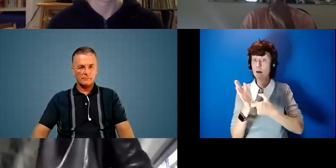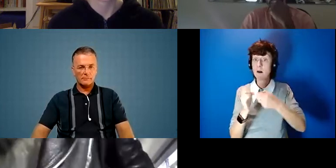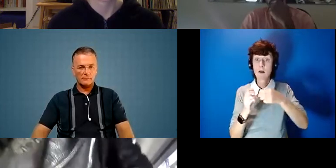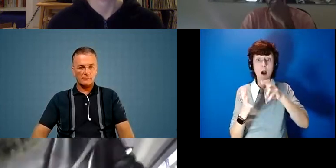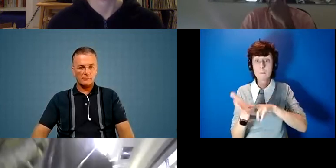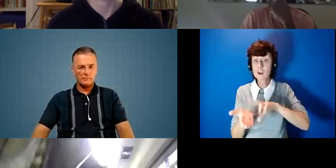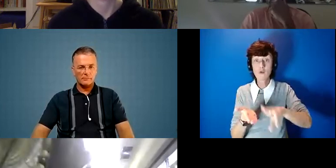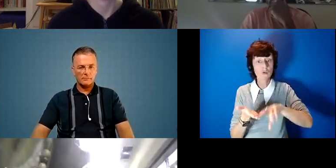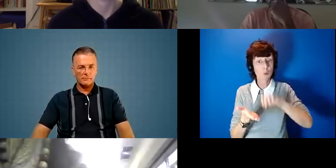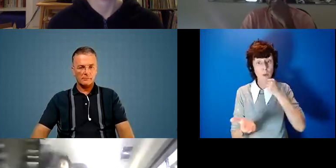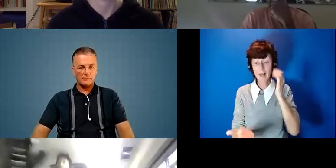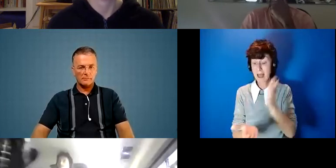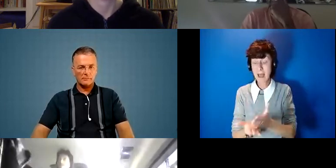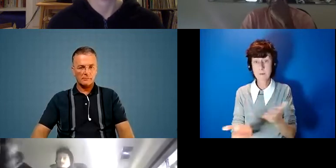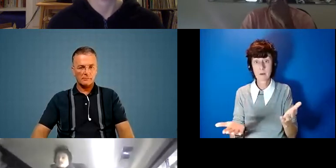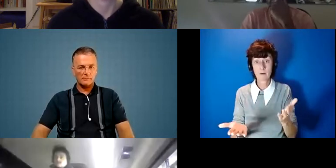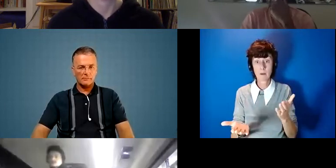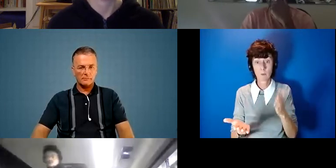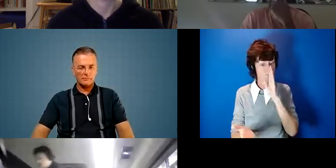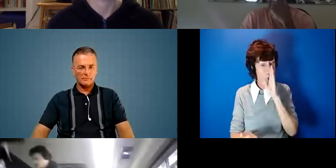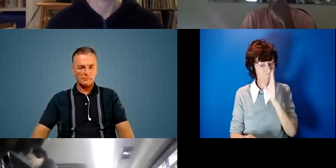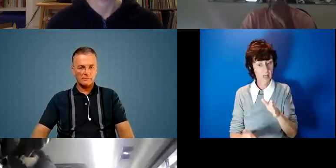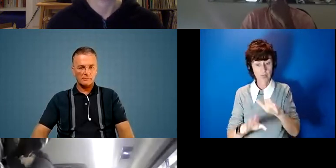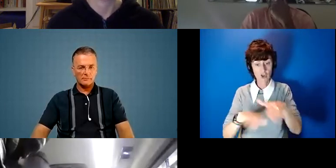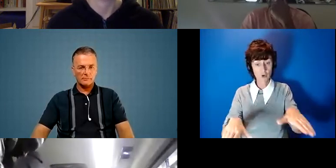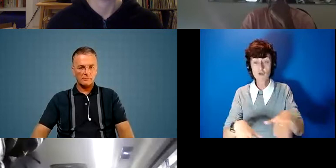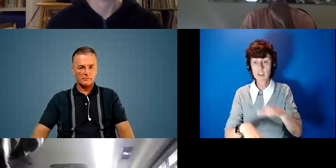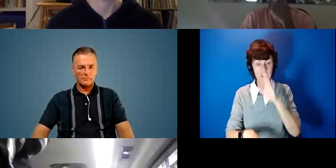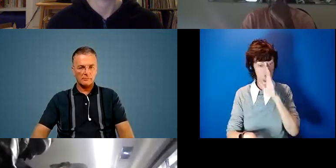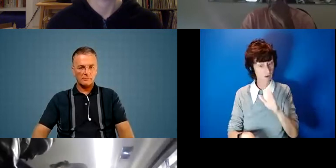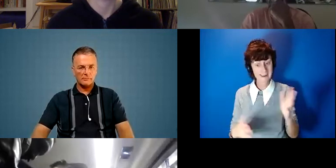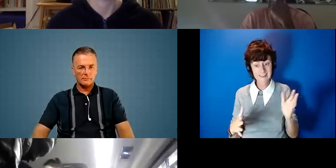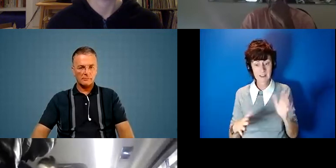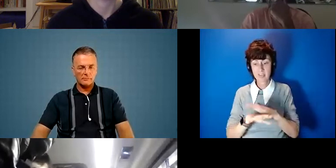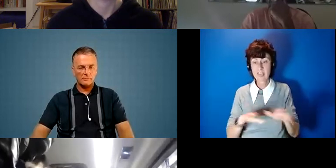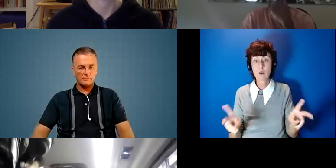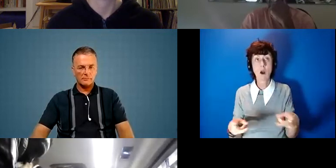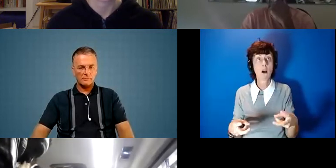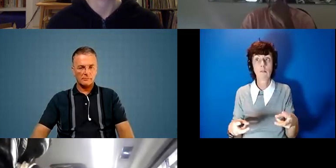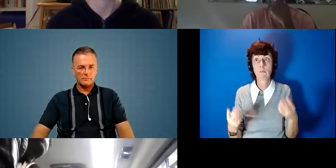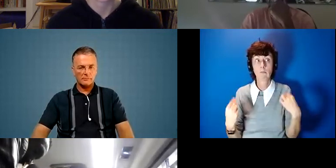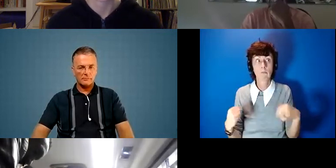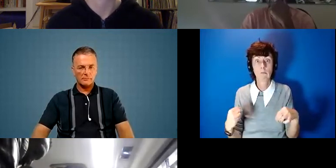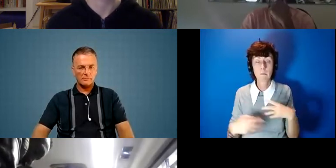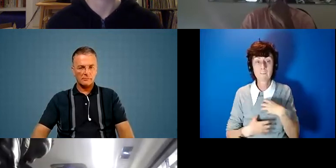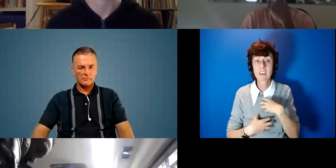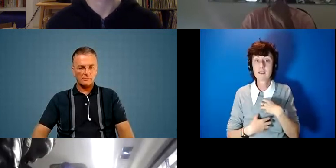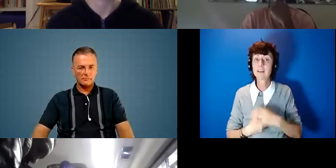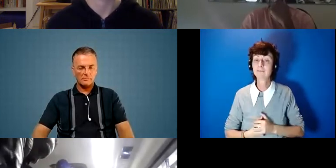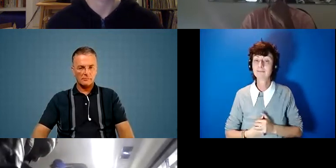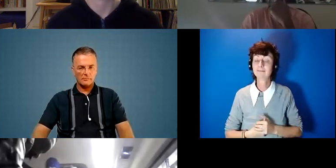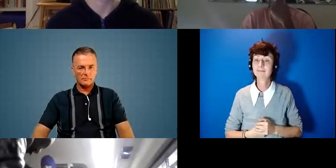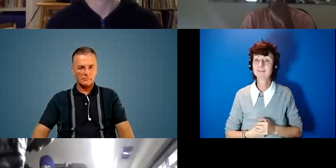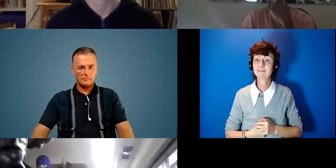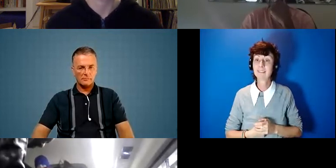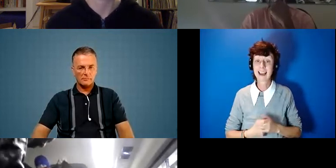really amazing to see because we've just gone straight to children they are not so constrained by the fear and some